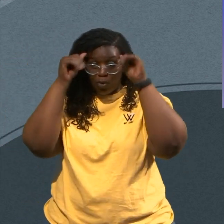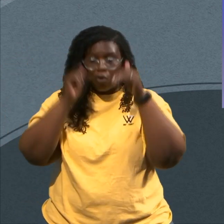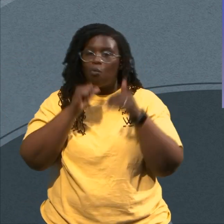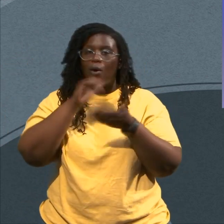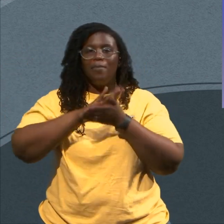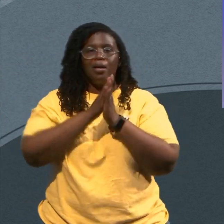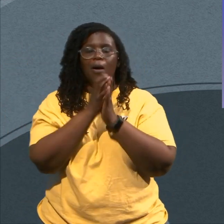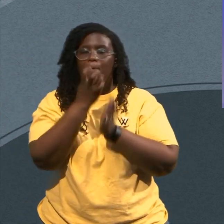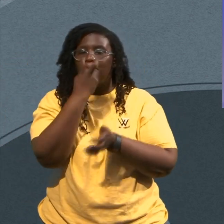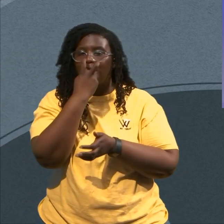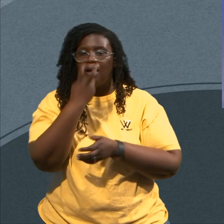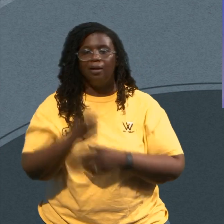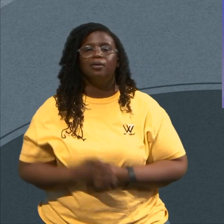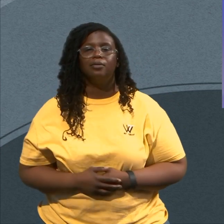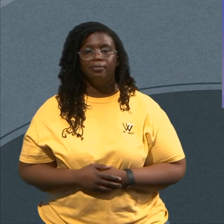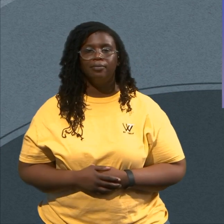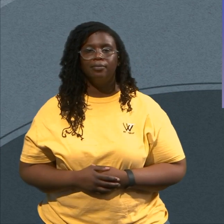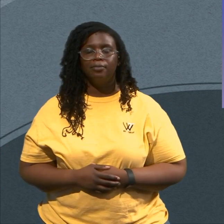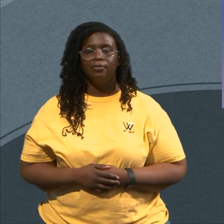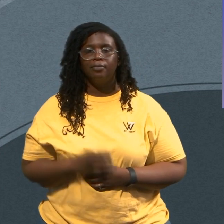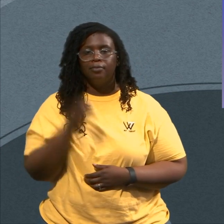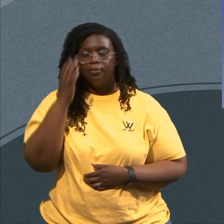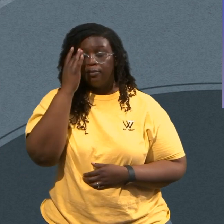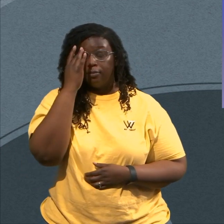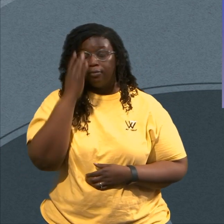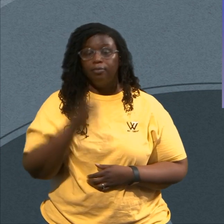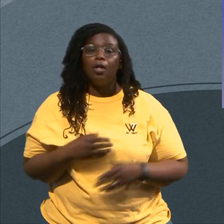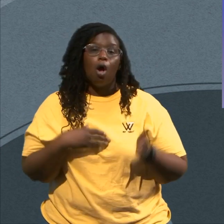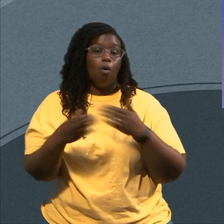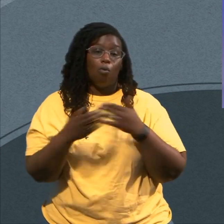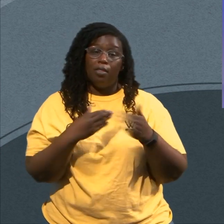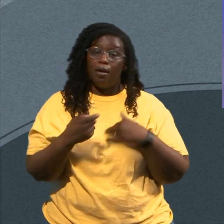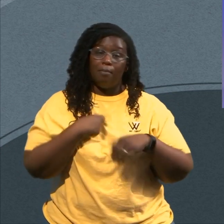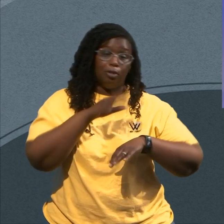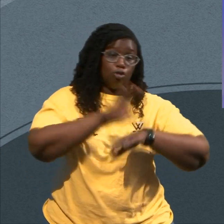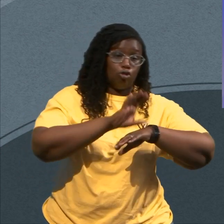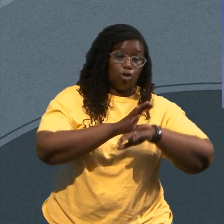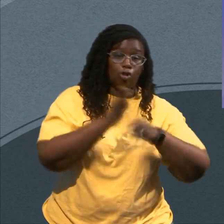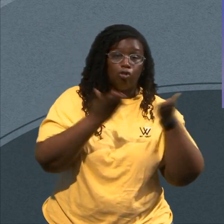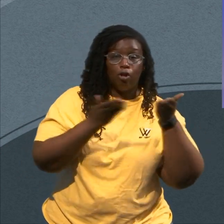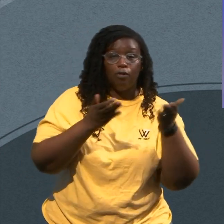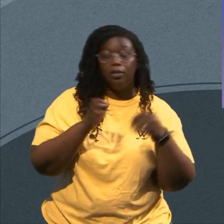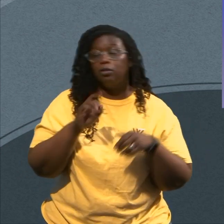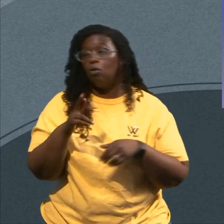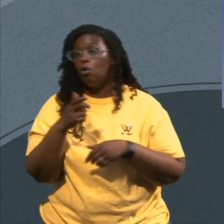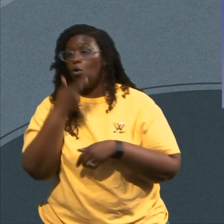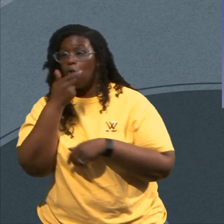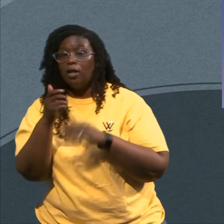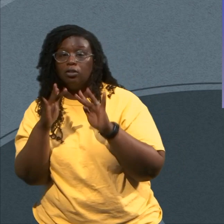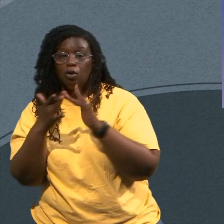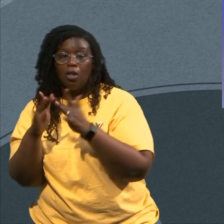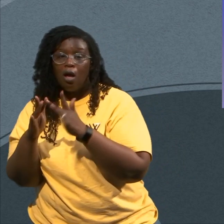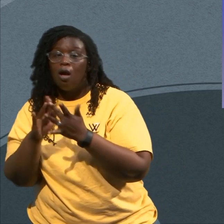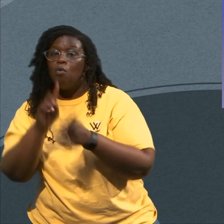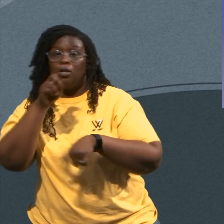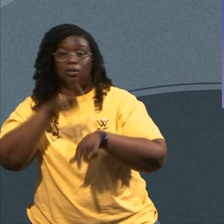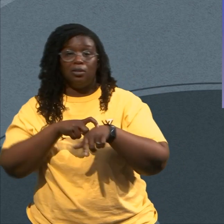I Don't Know About You Whether I'm Going Be In A Church Service Or Watching Online Once A Week I'm Coming Out Of The Darkness